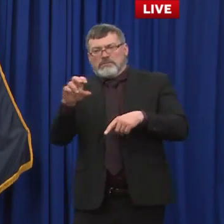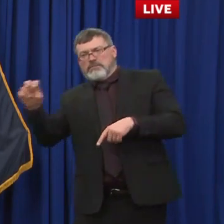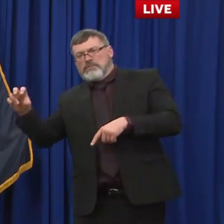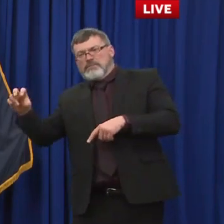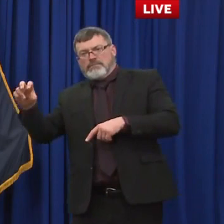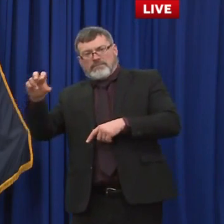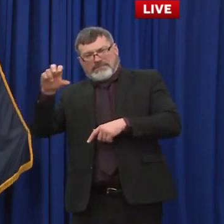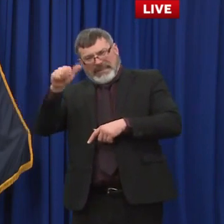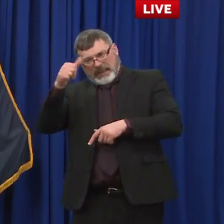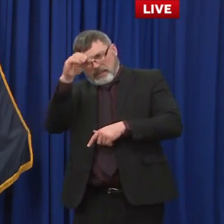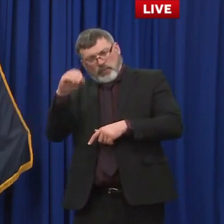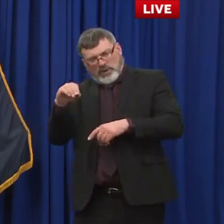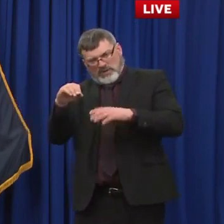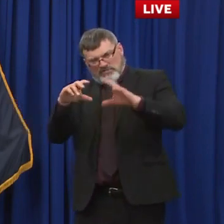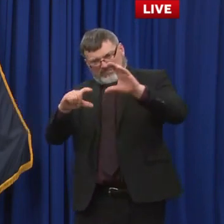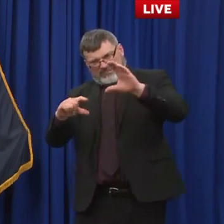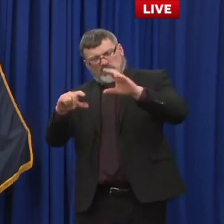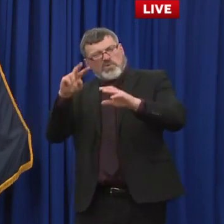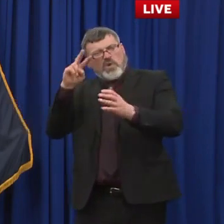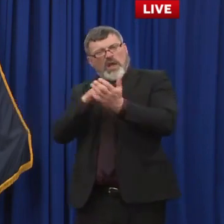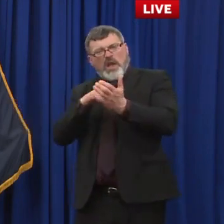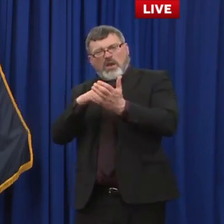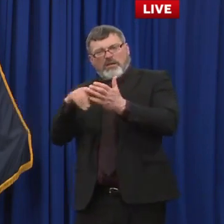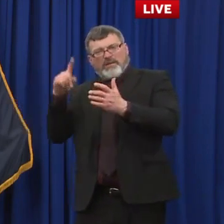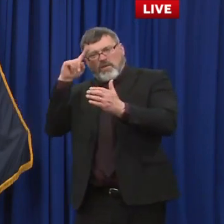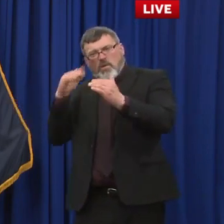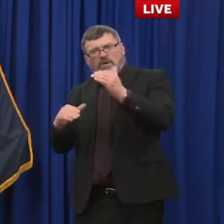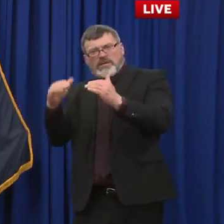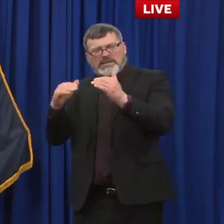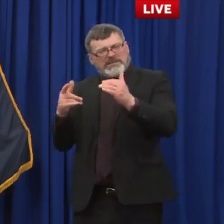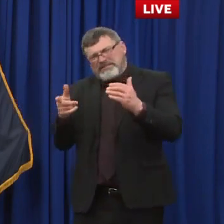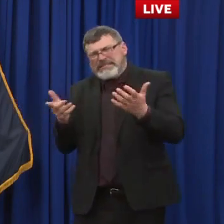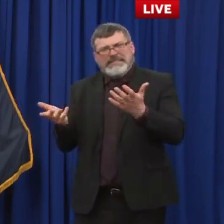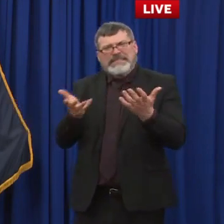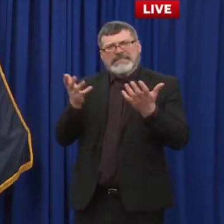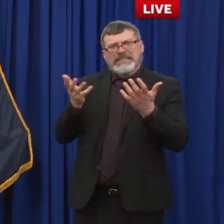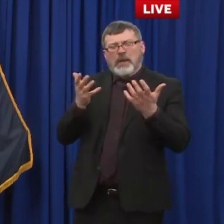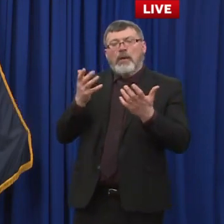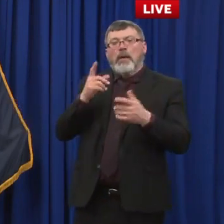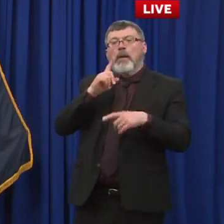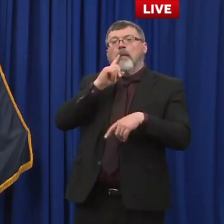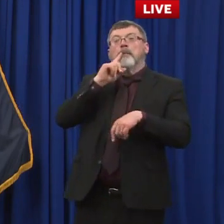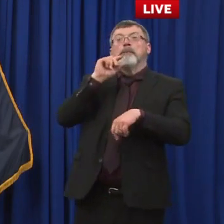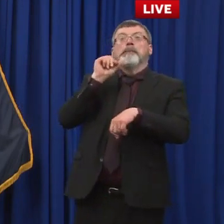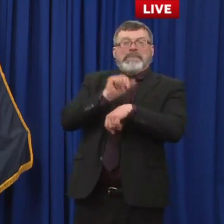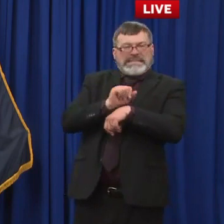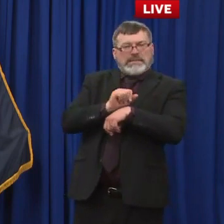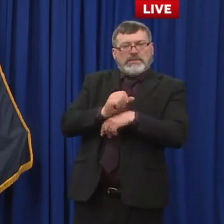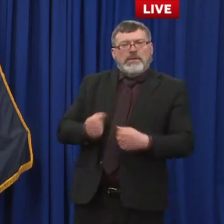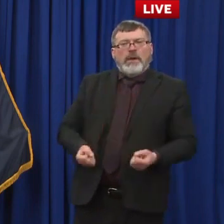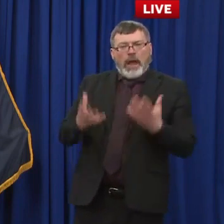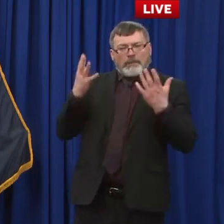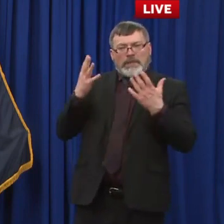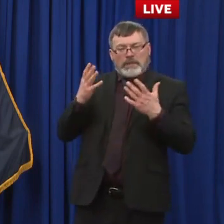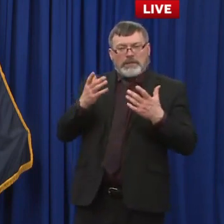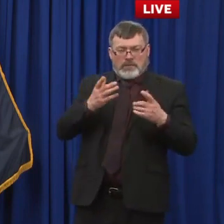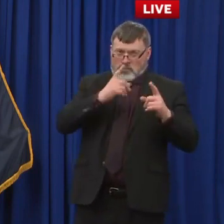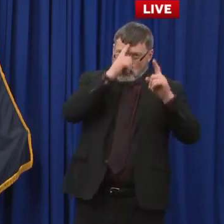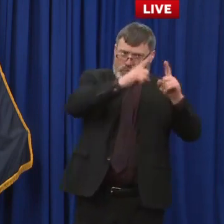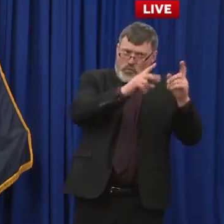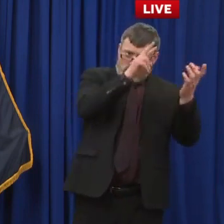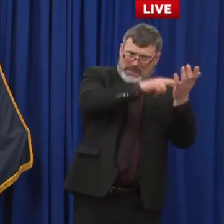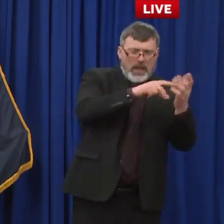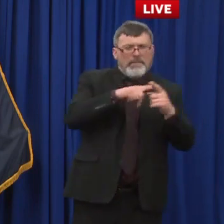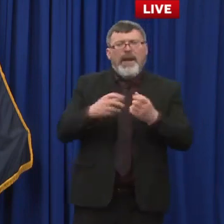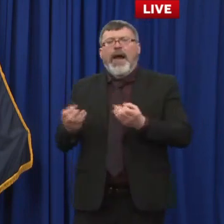us um what share of the space vaccine supply has gone to equity clinic clinics and is the state adjusting its strategy